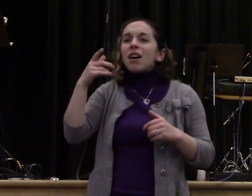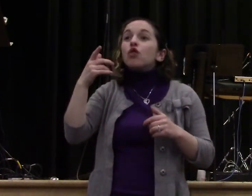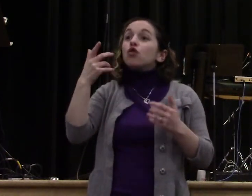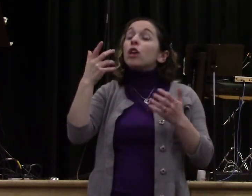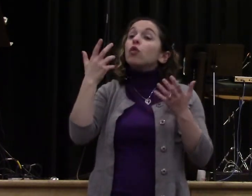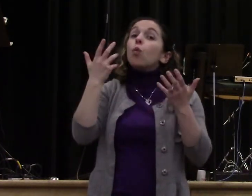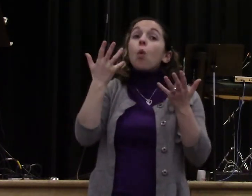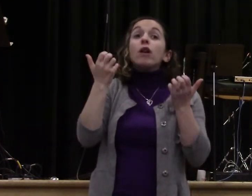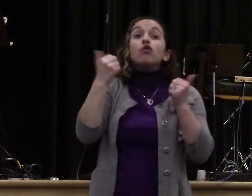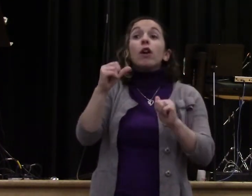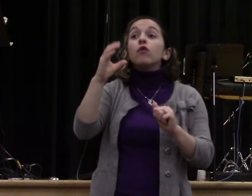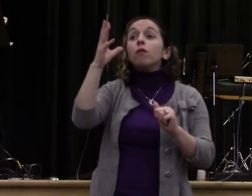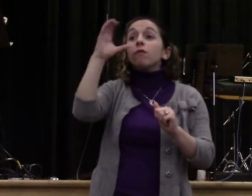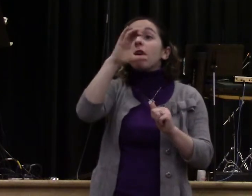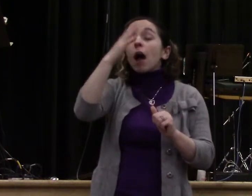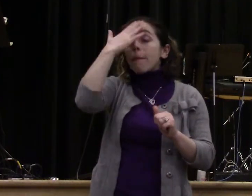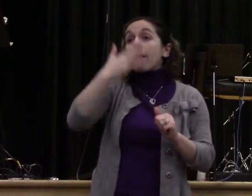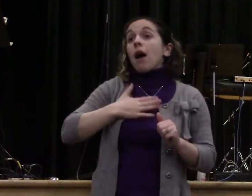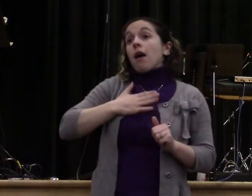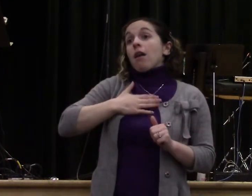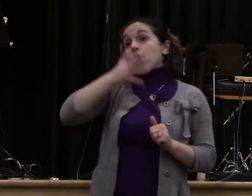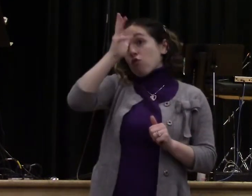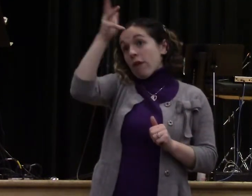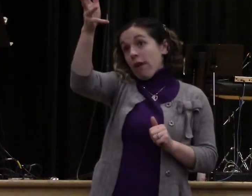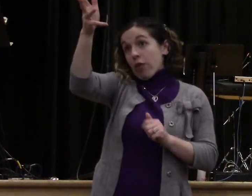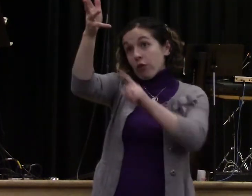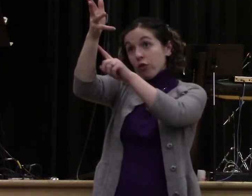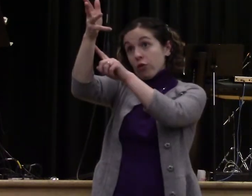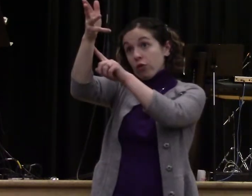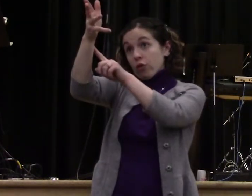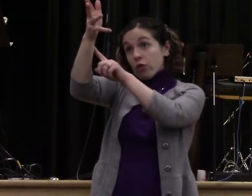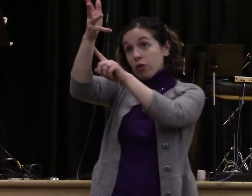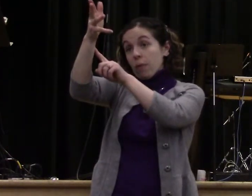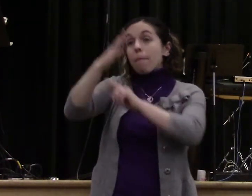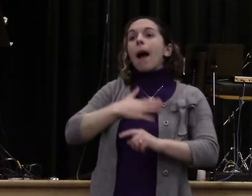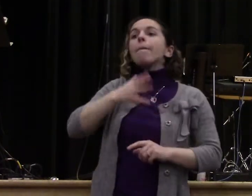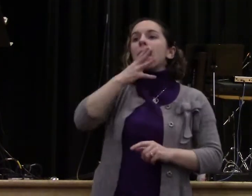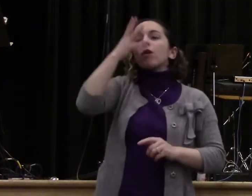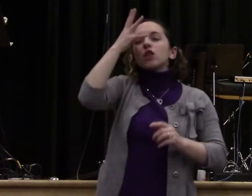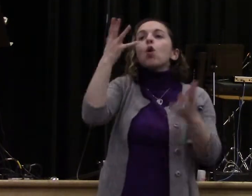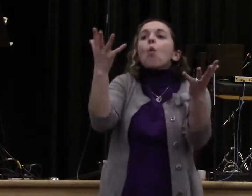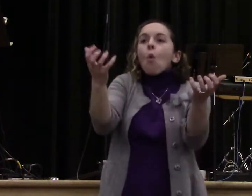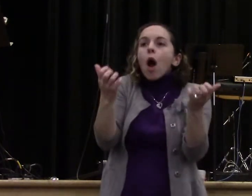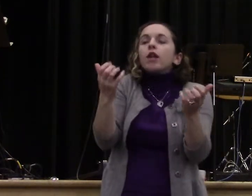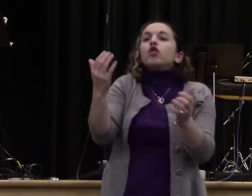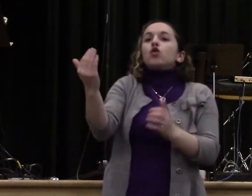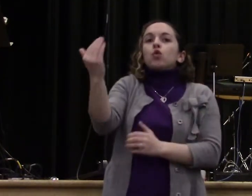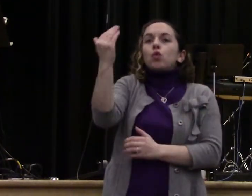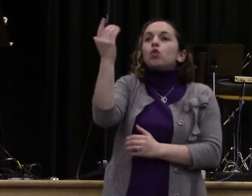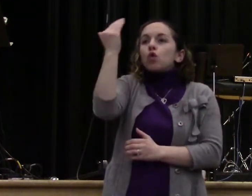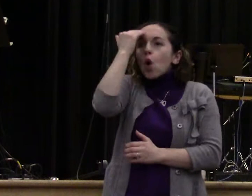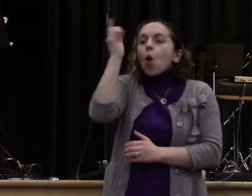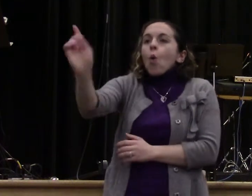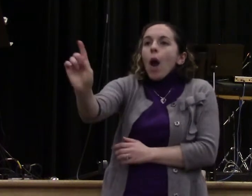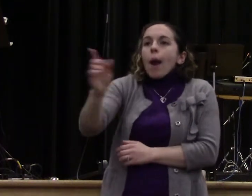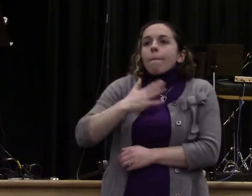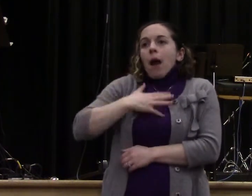tracked down my grandfather. And let me tell you something. My grandfather lived to 101. And just about every